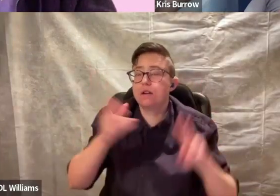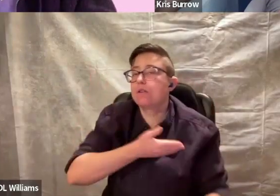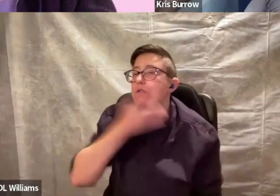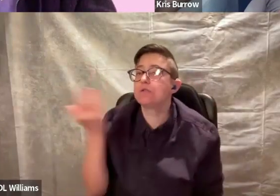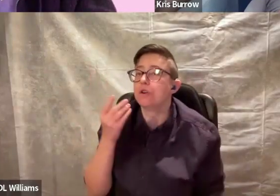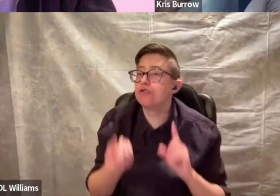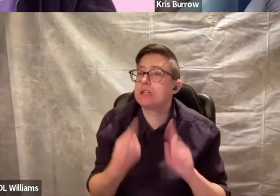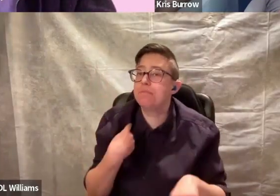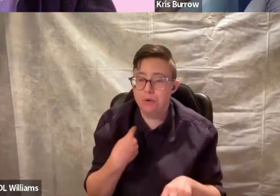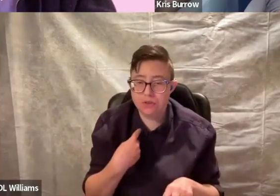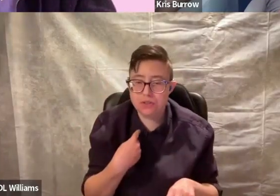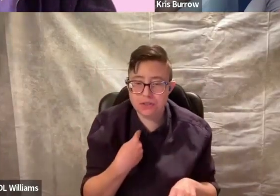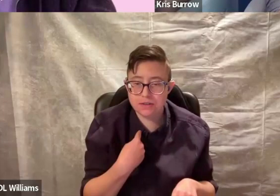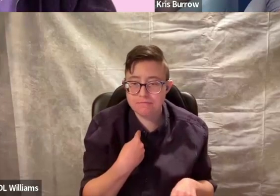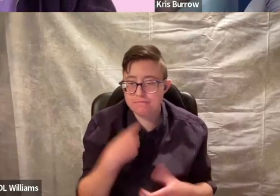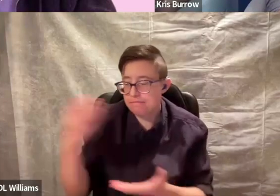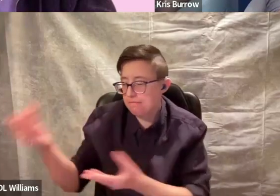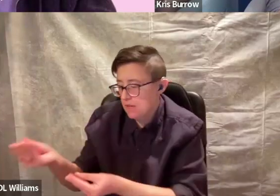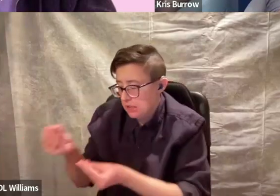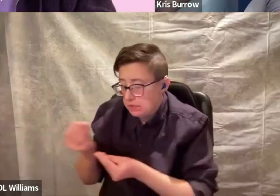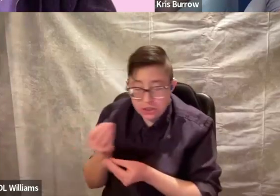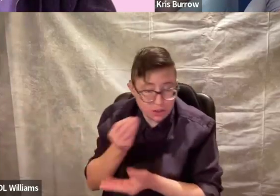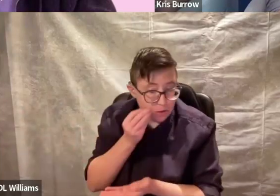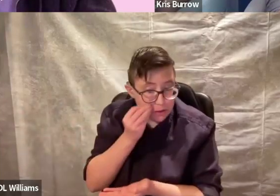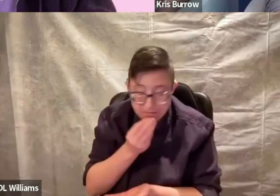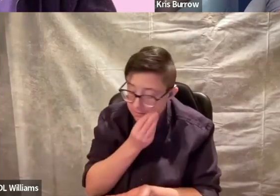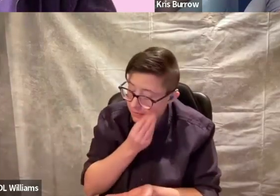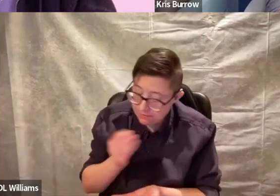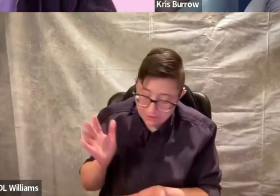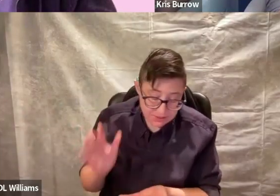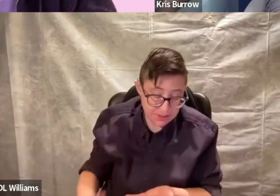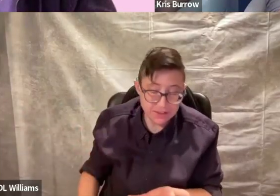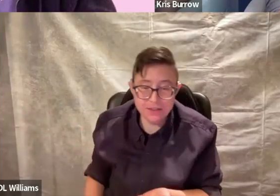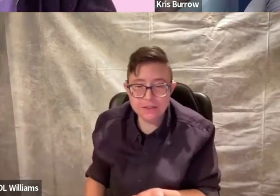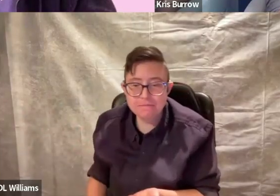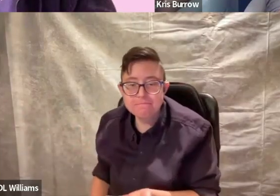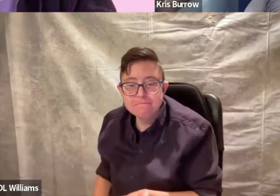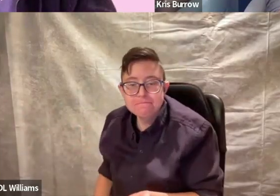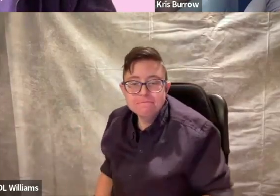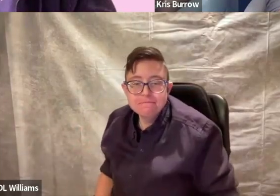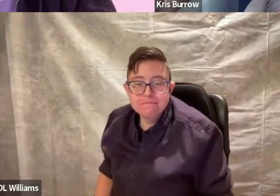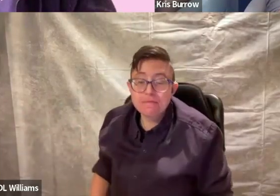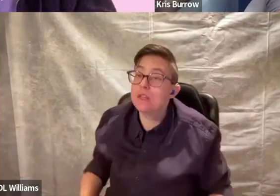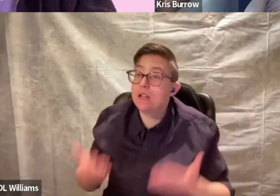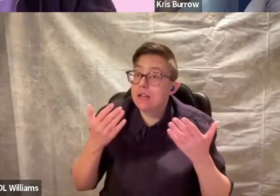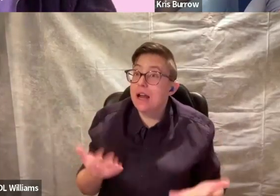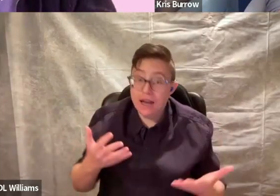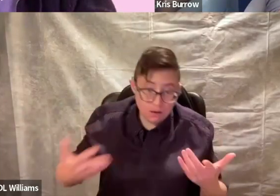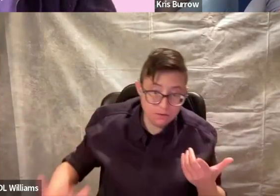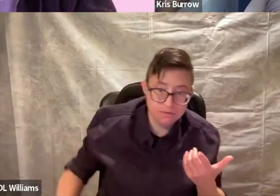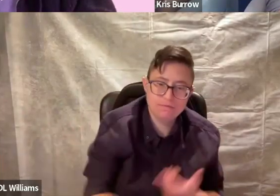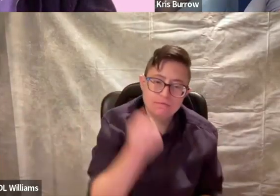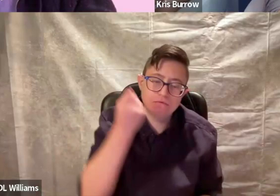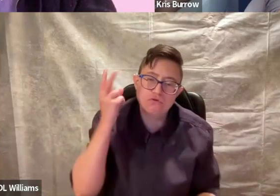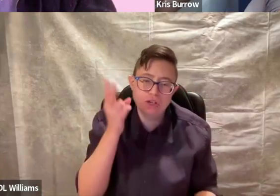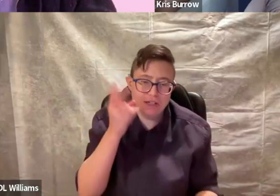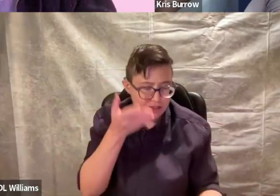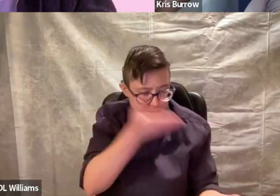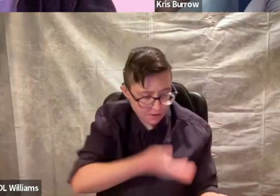no response. Tissues for the tears. Now,